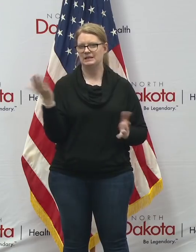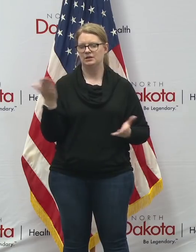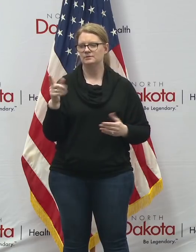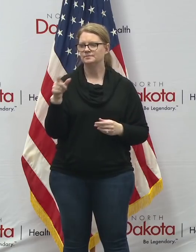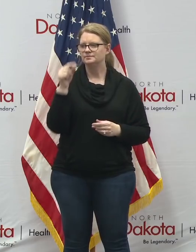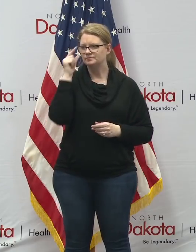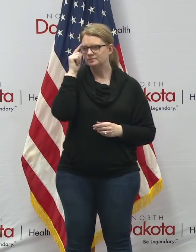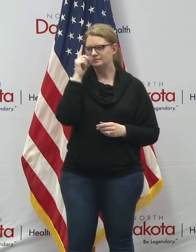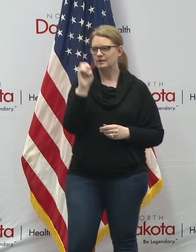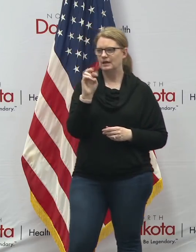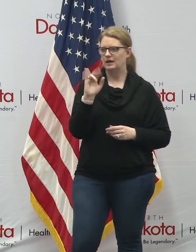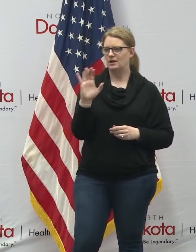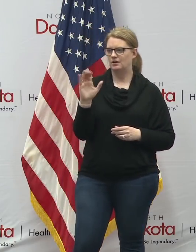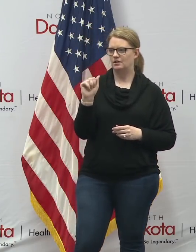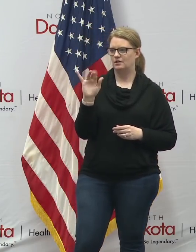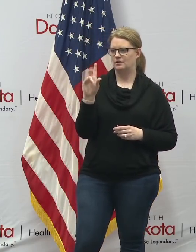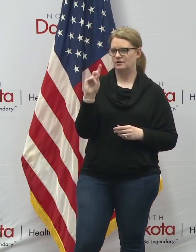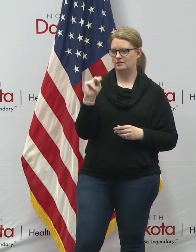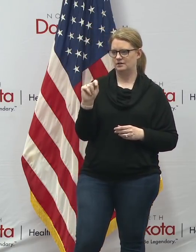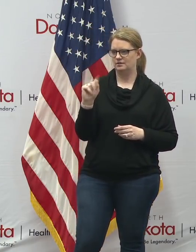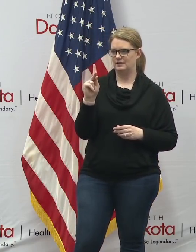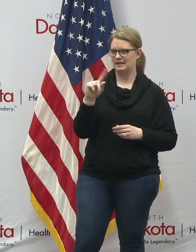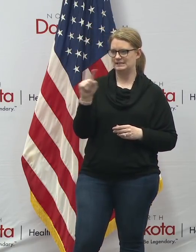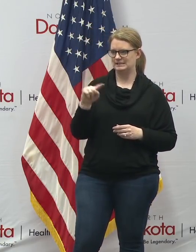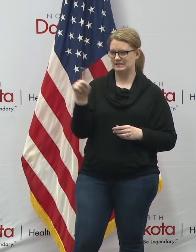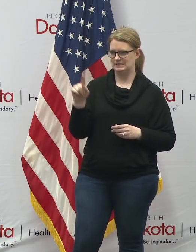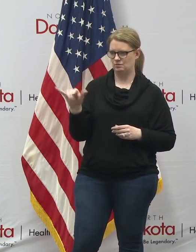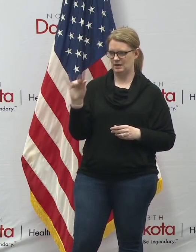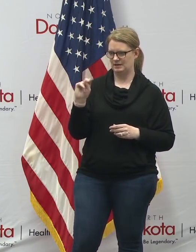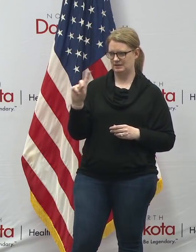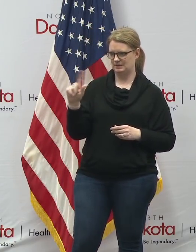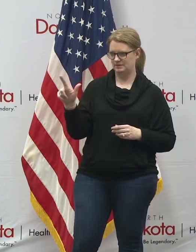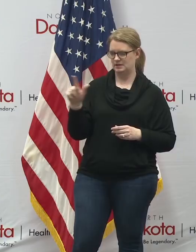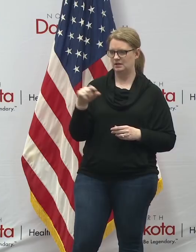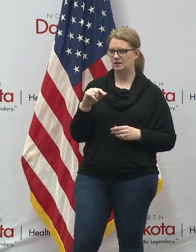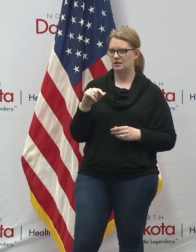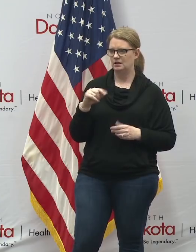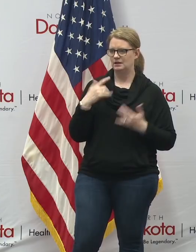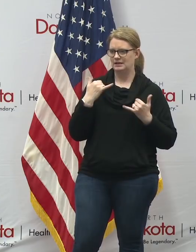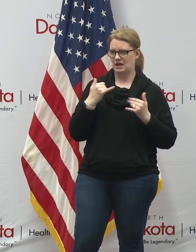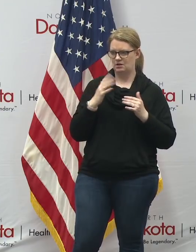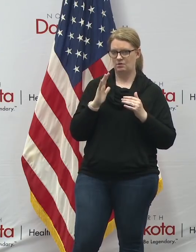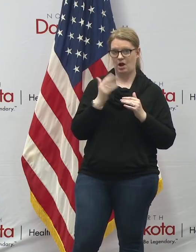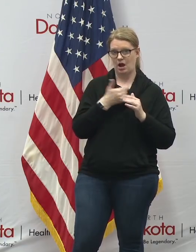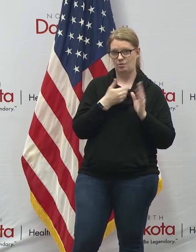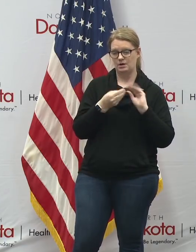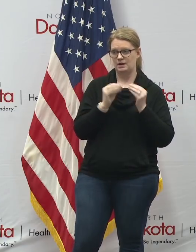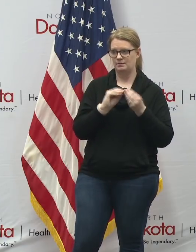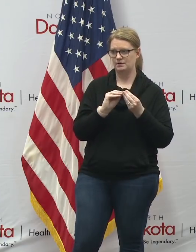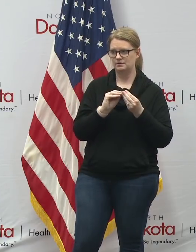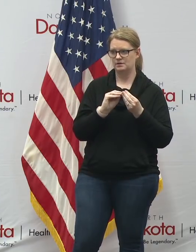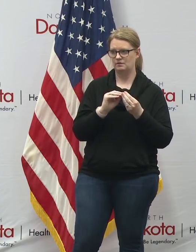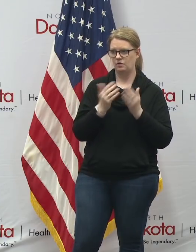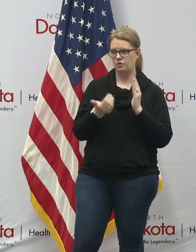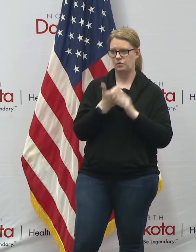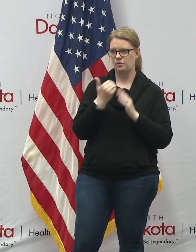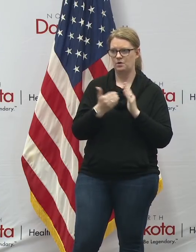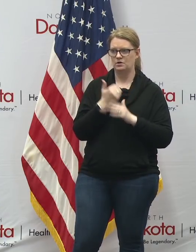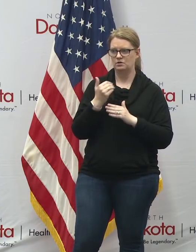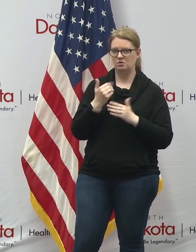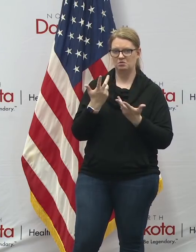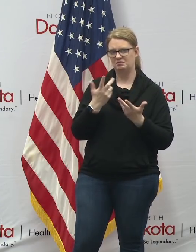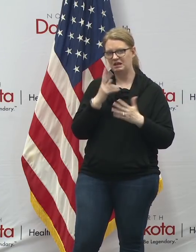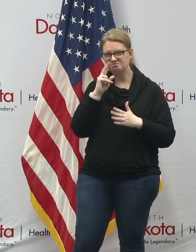eric arndt with kzzy and devils lake given where the numbers are today does the state have any new projection of when north